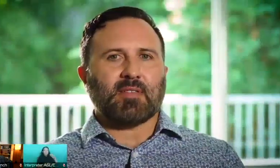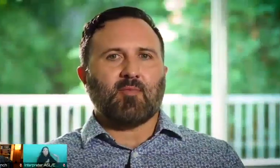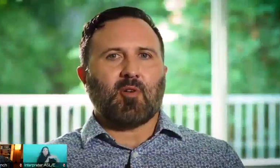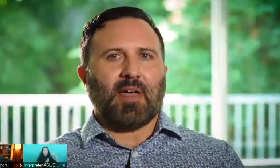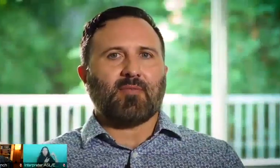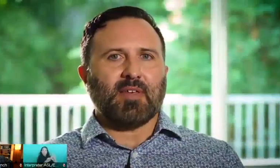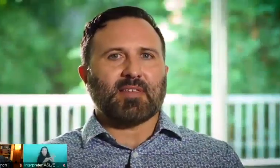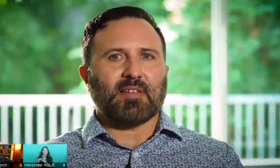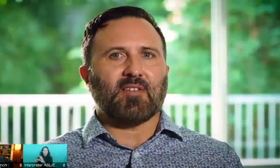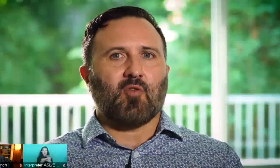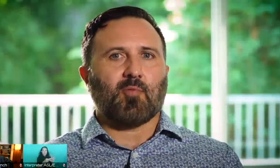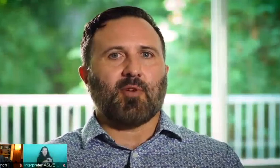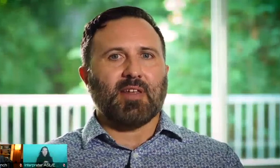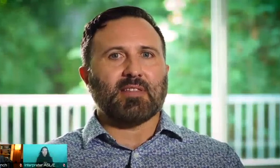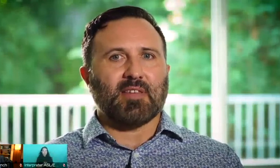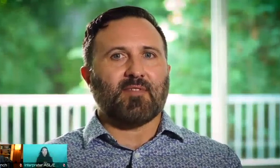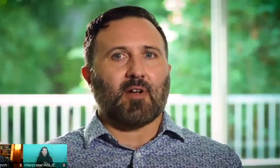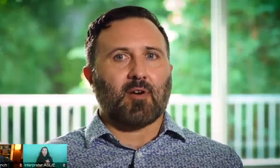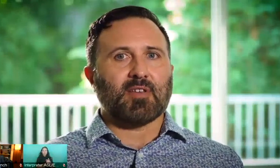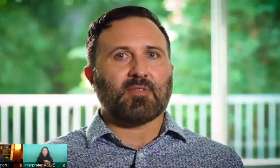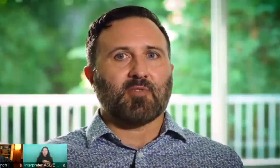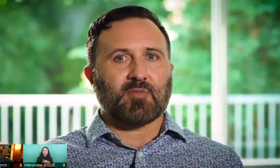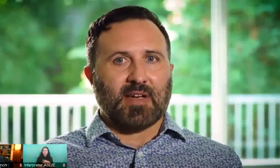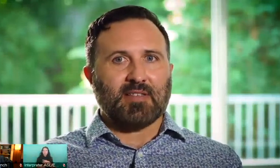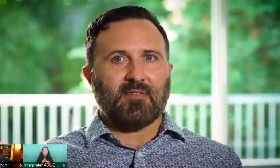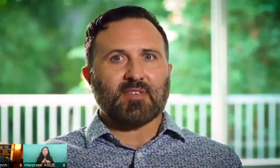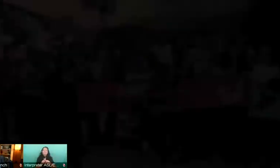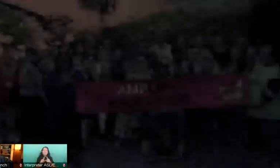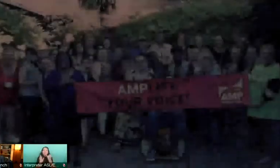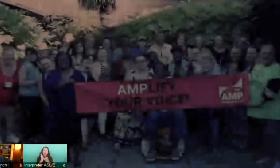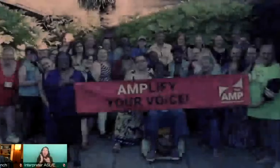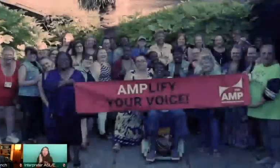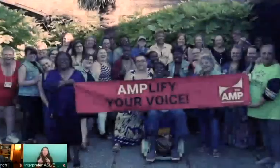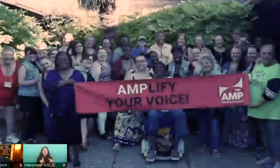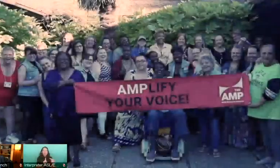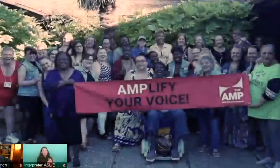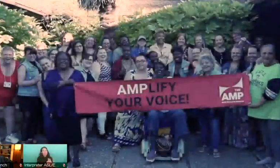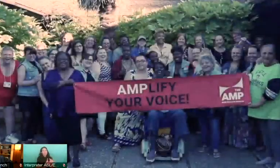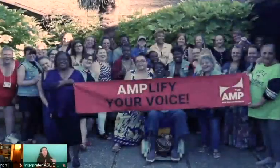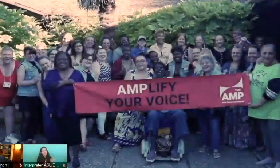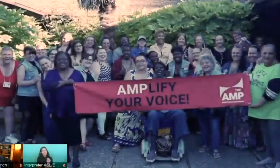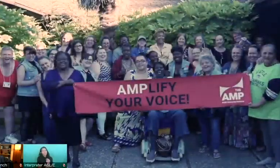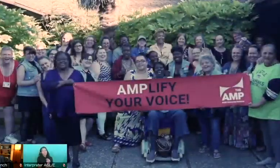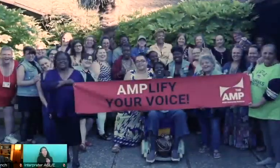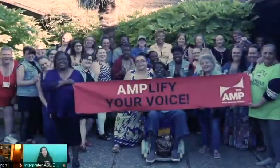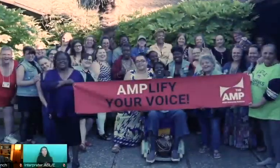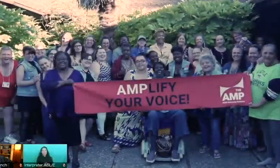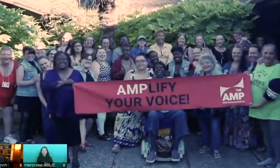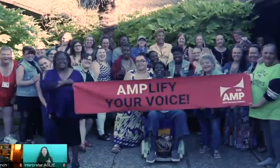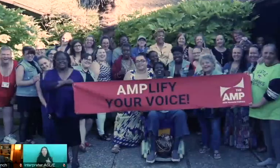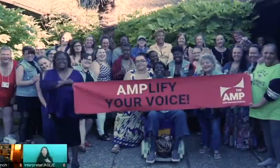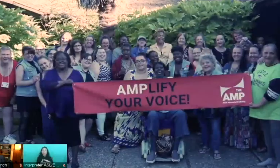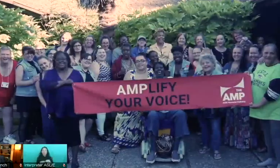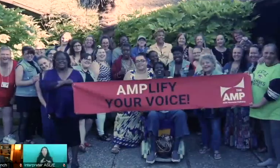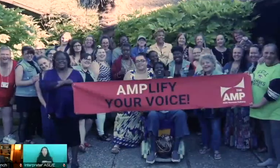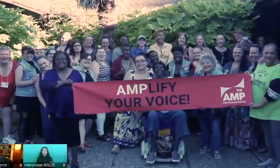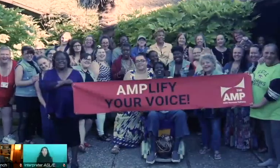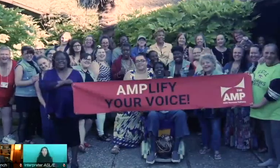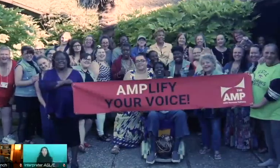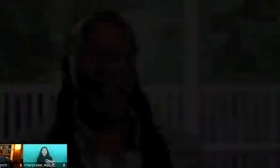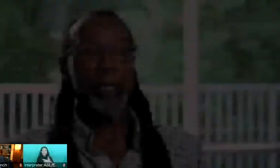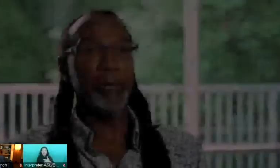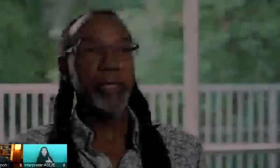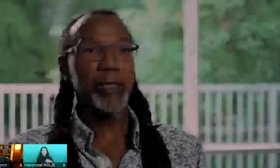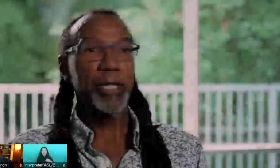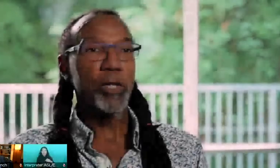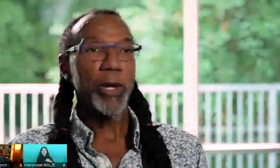about the AIDS Memorial Pathway is that it's incorporating different artists' perspectives. I'm the story gathering consultant for the AIDS Memorial